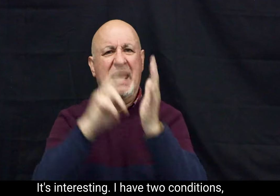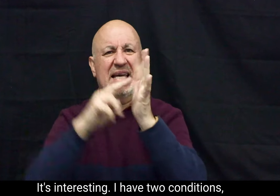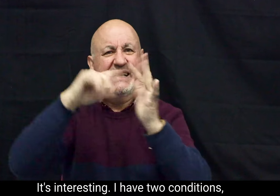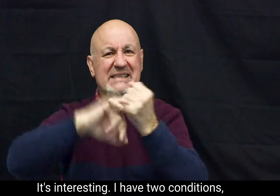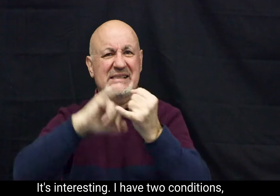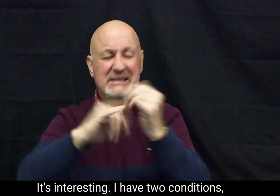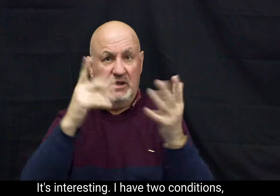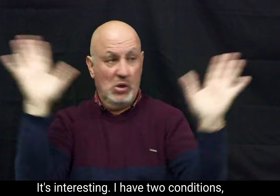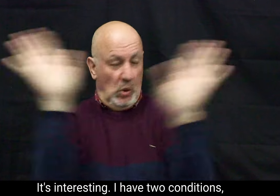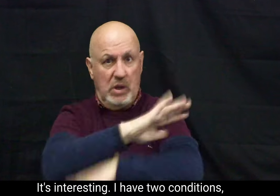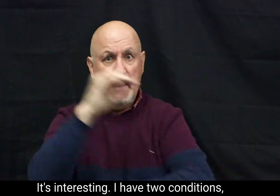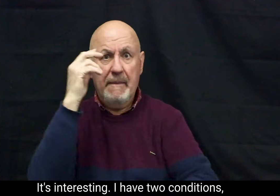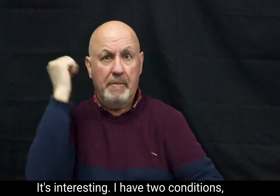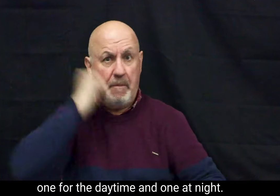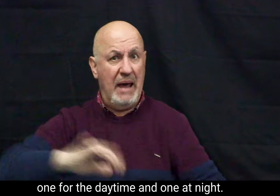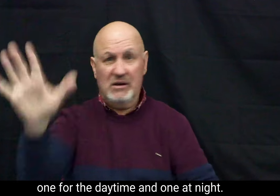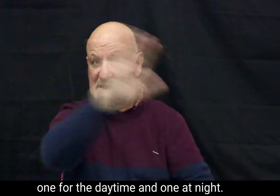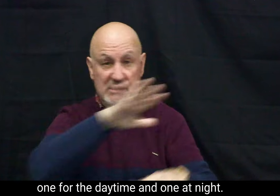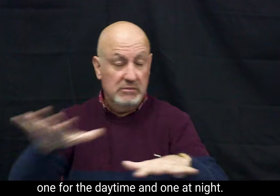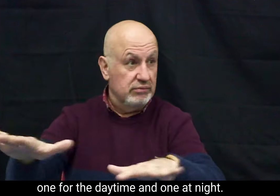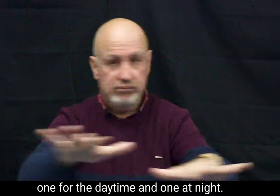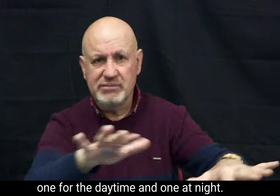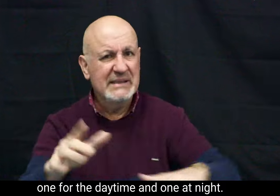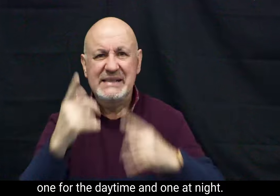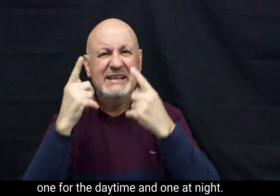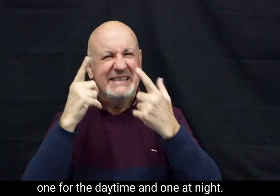I have two conditions, one for the daytime and one at night.